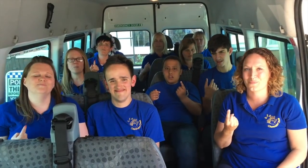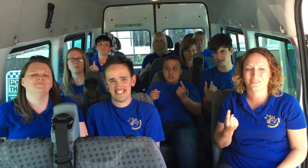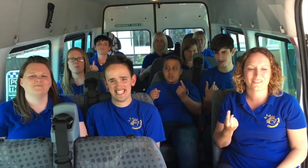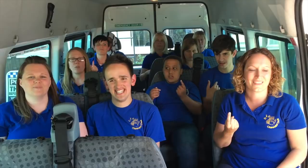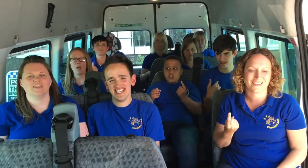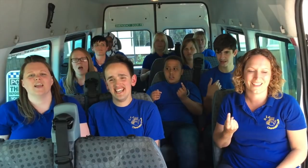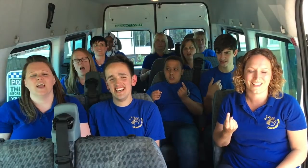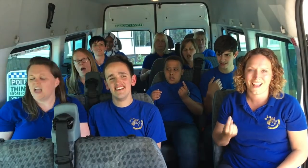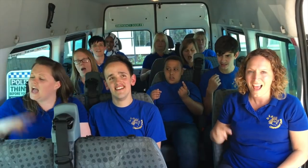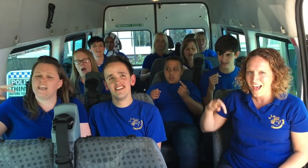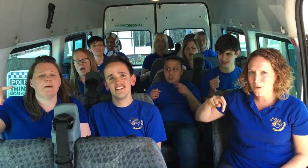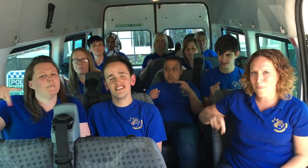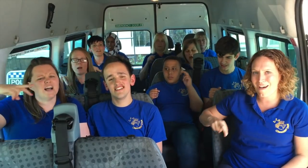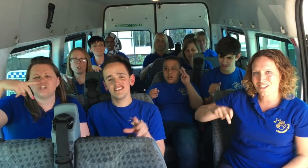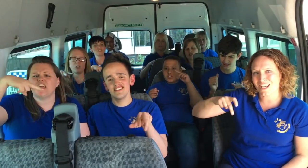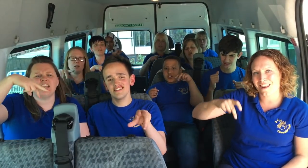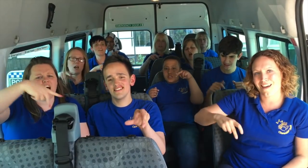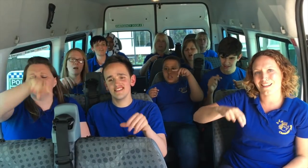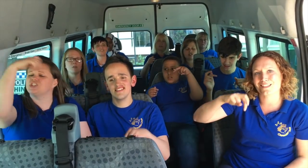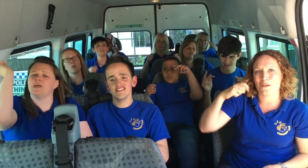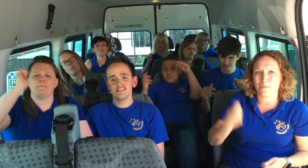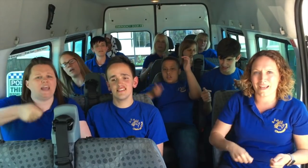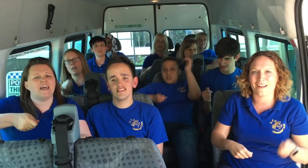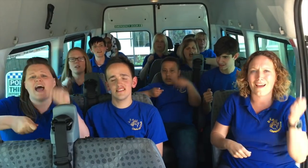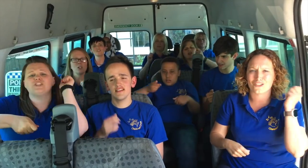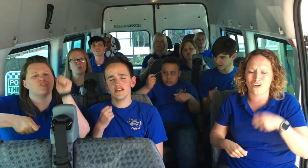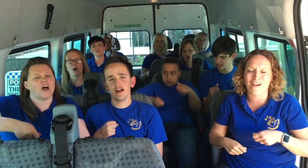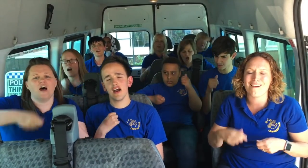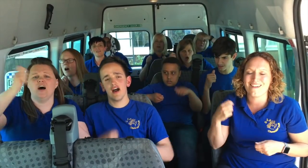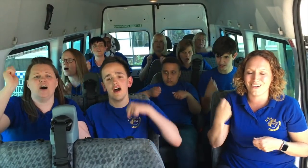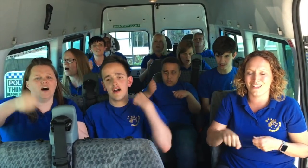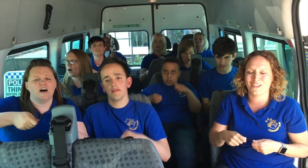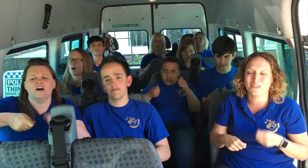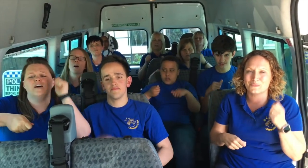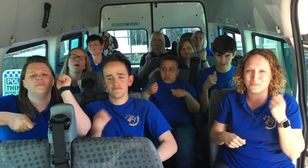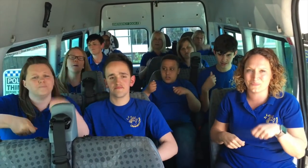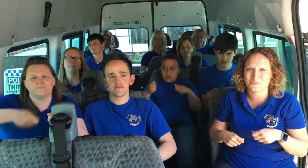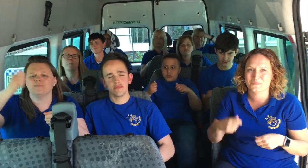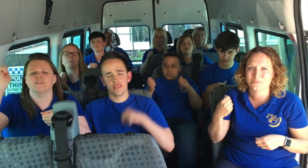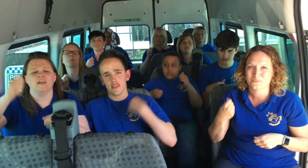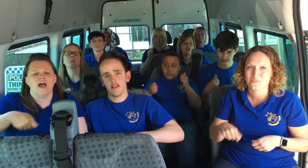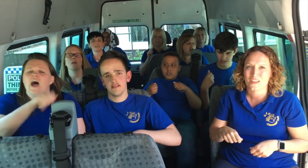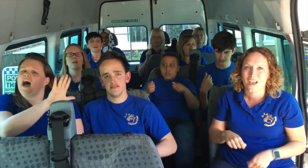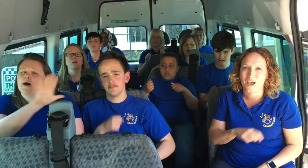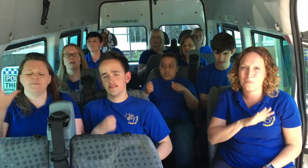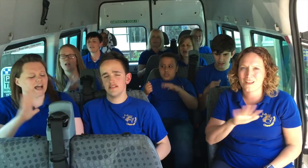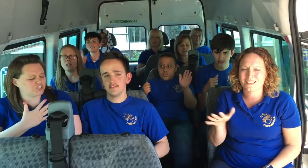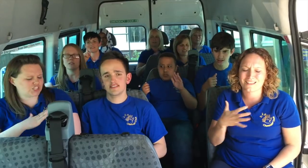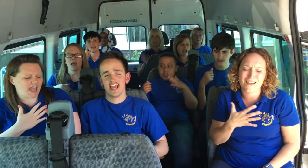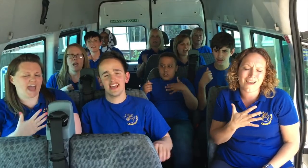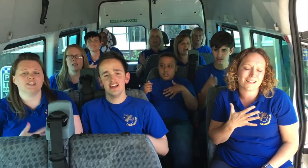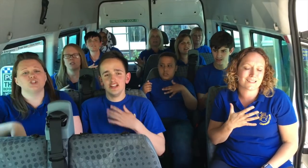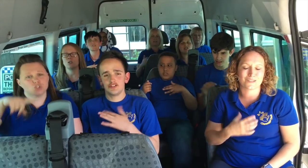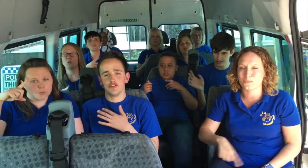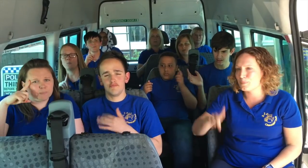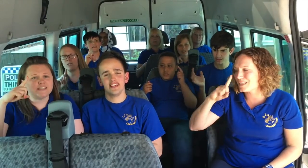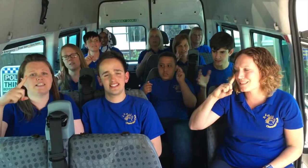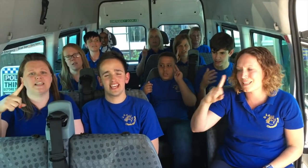I'm sorry And I'm on the channel, to the beat I drum I'm on the I'll with this If you see